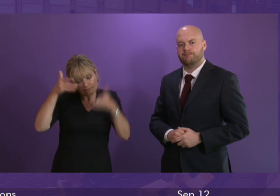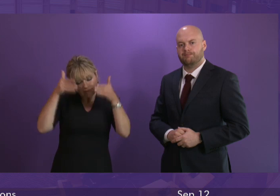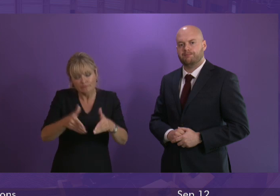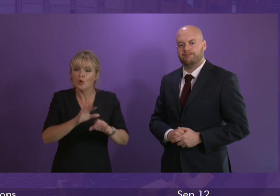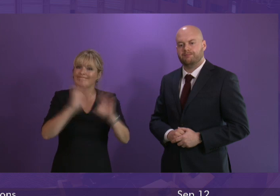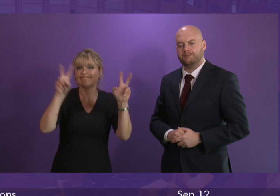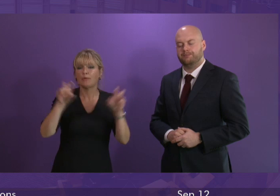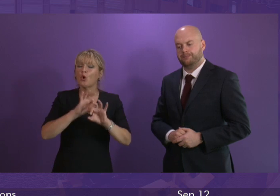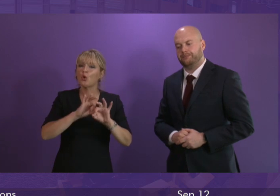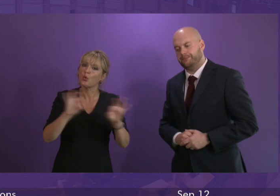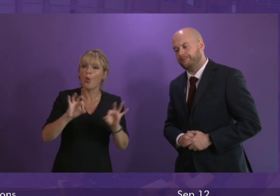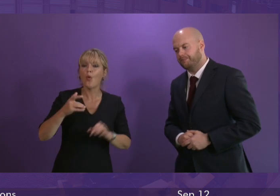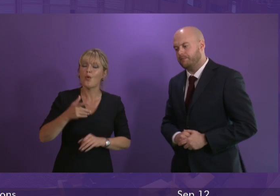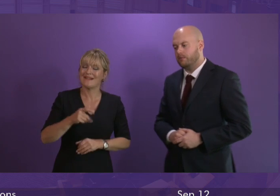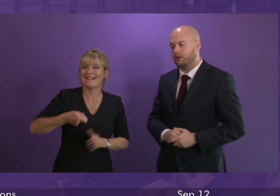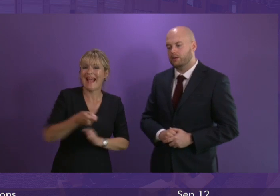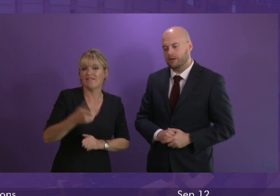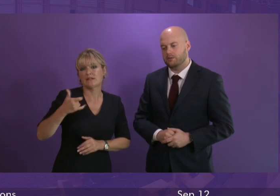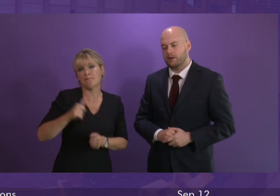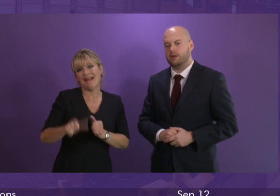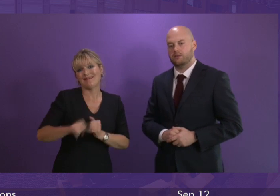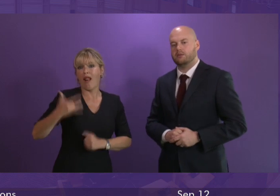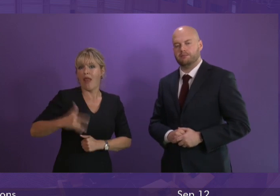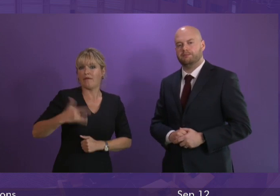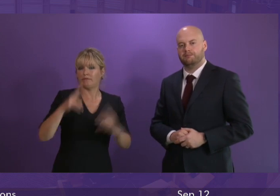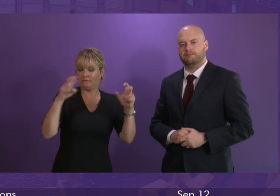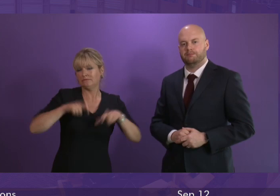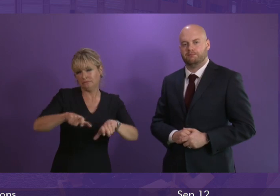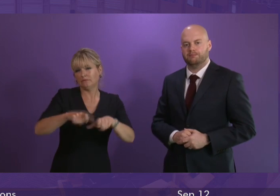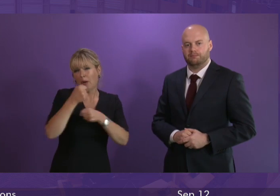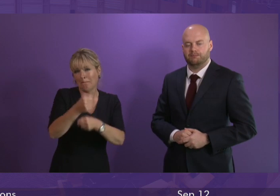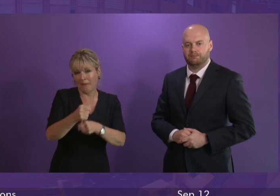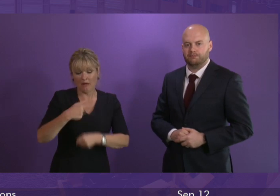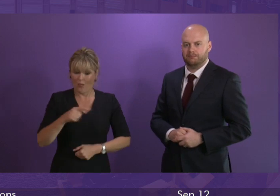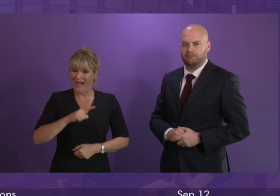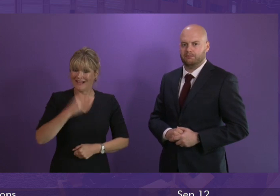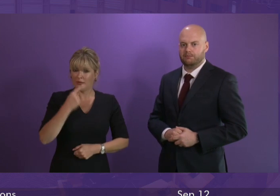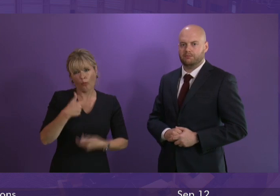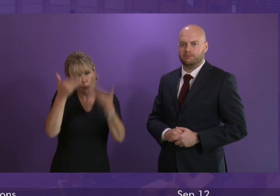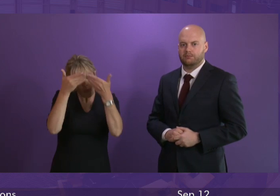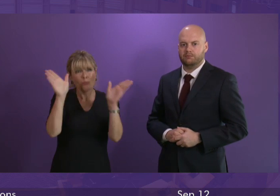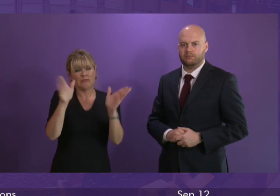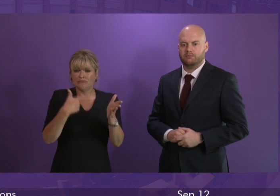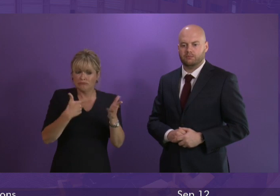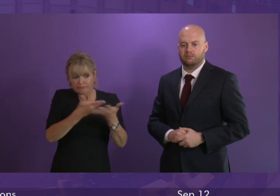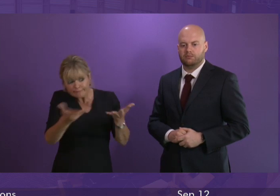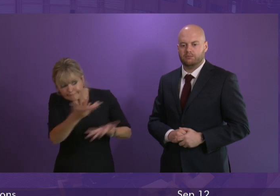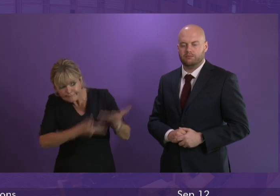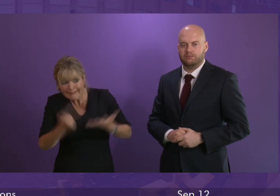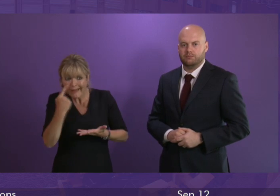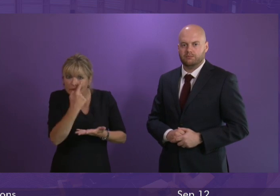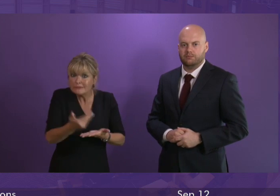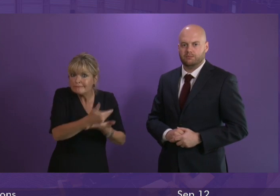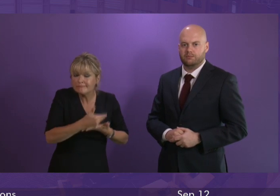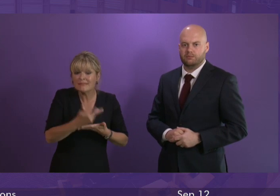Better Lives the Scottish Violence Reduction Unit and Medics Against Violence and we are as I said at the outset we are very open to exploring any evidence